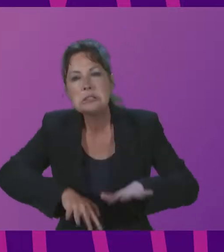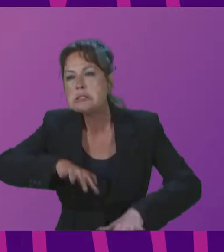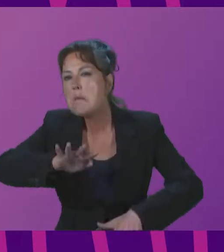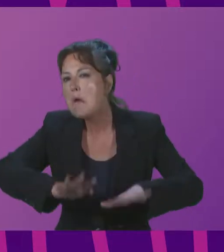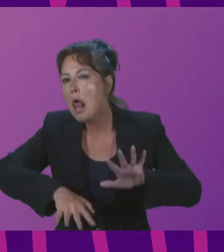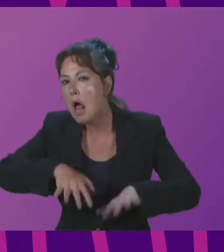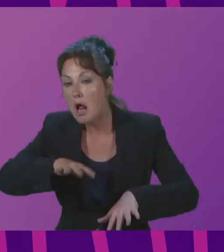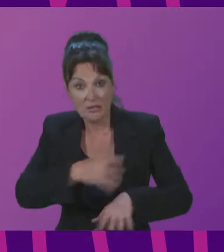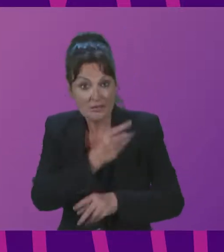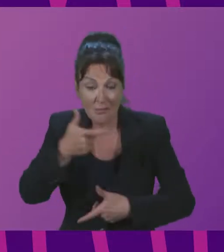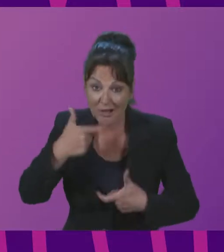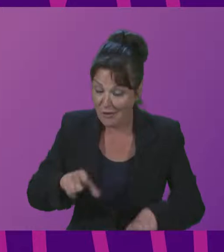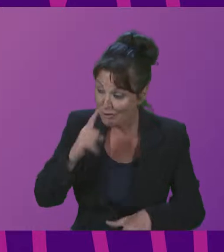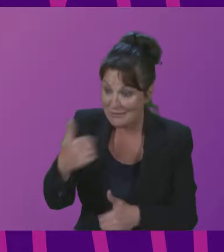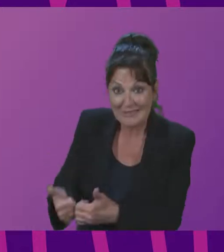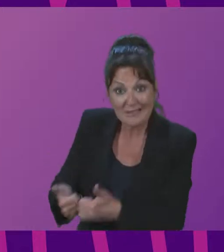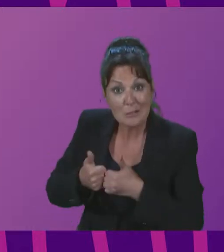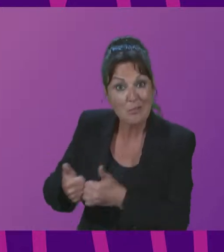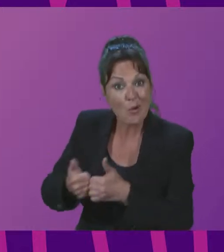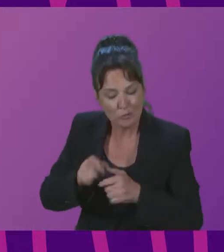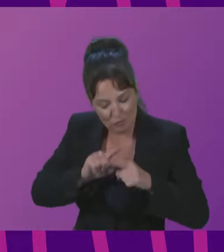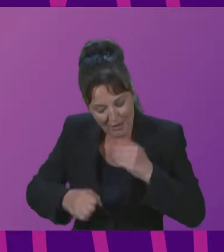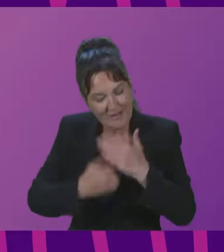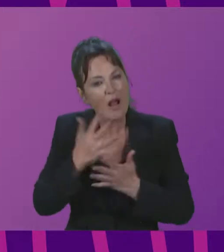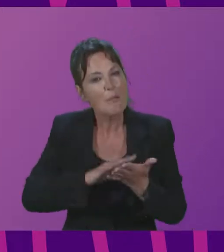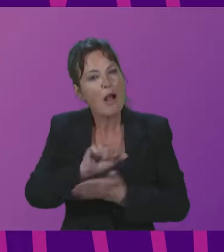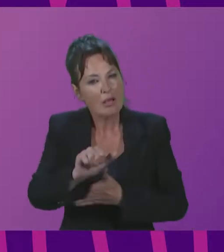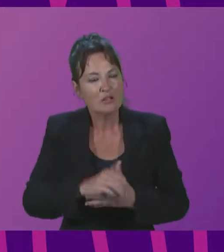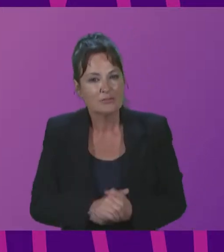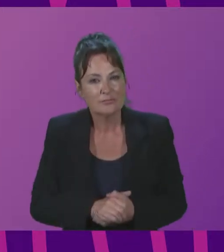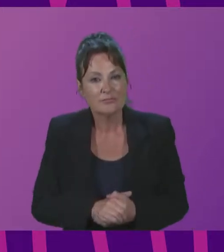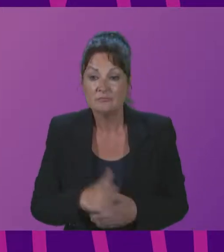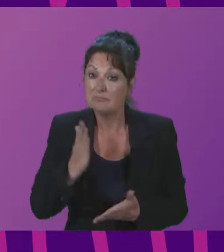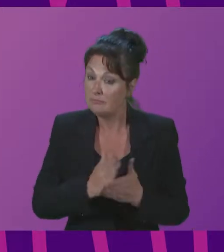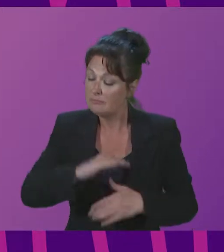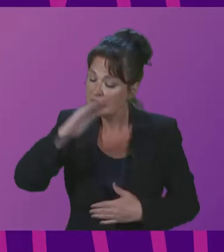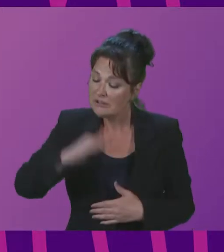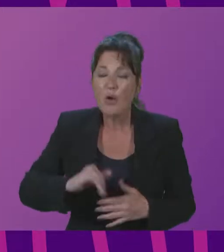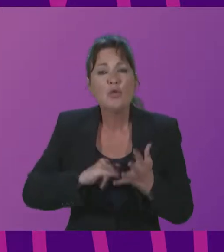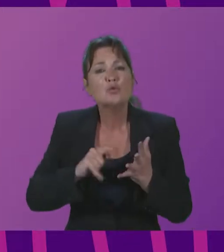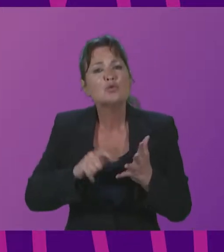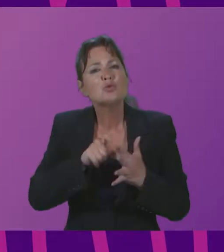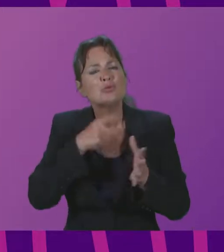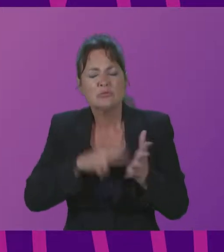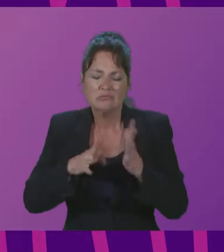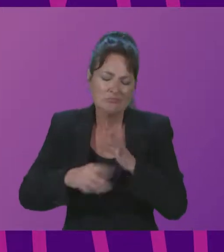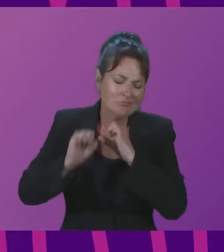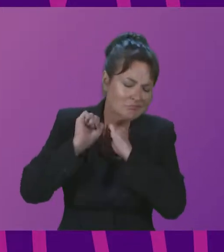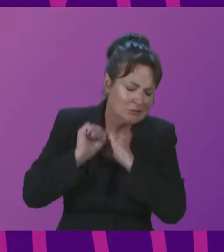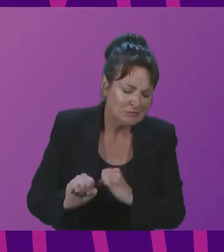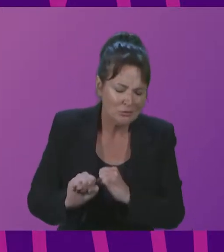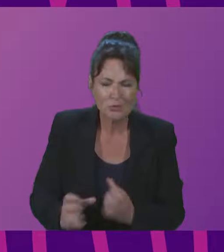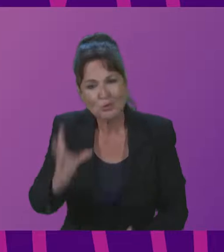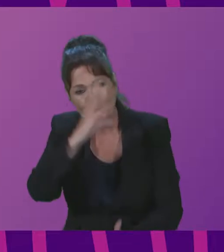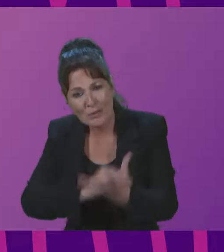support South Sudan to develop the cultural sector. South Sudan is committed to learn and benefit from other